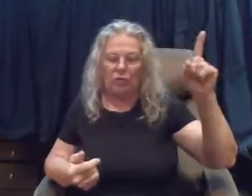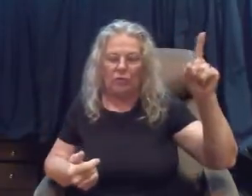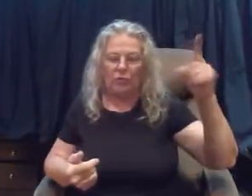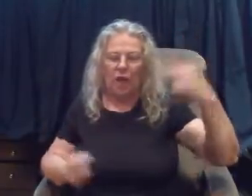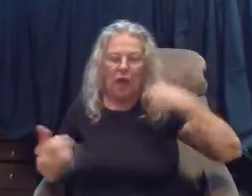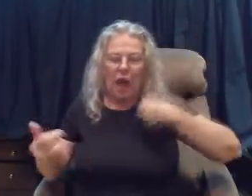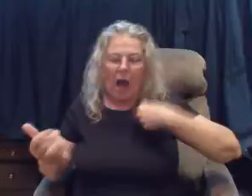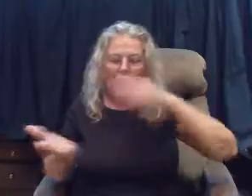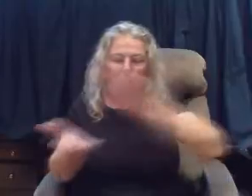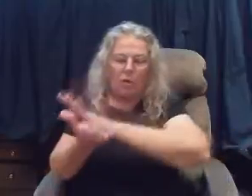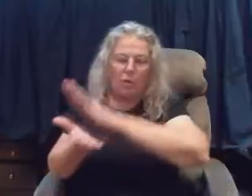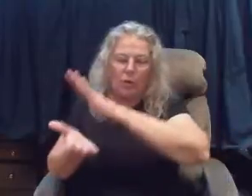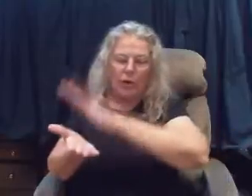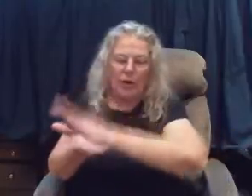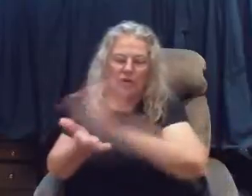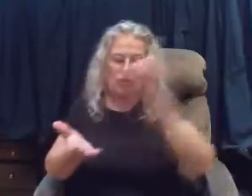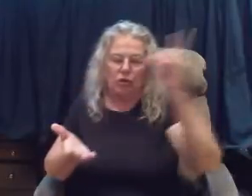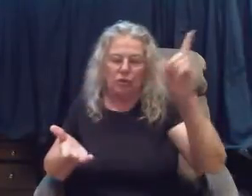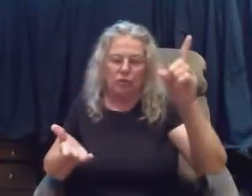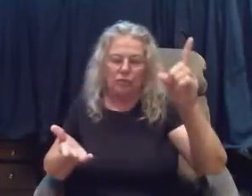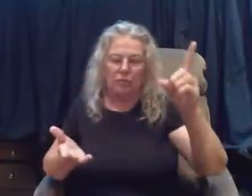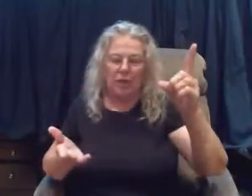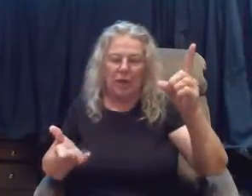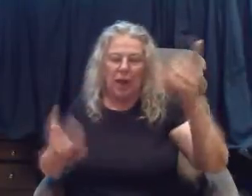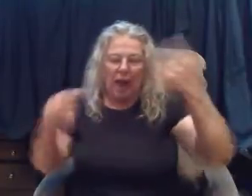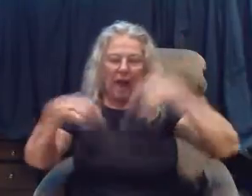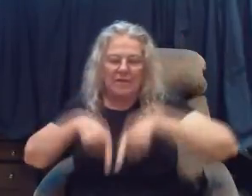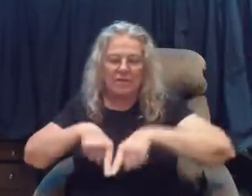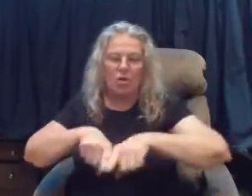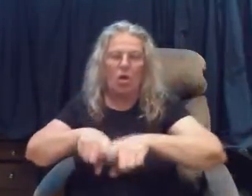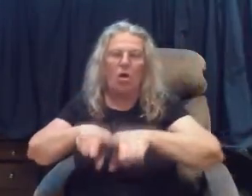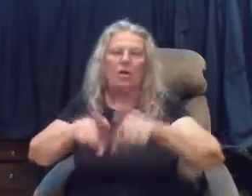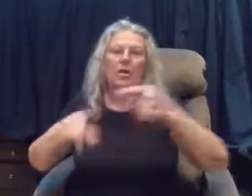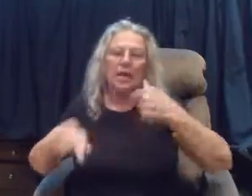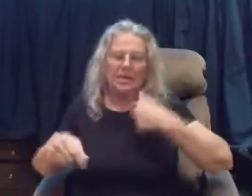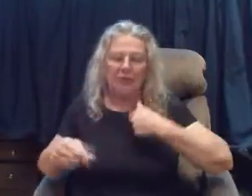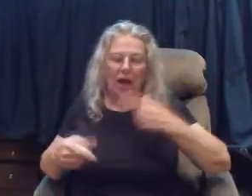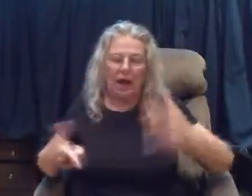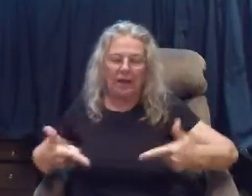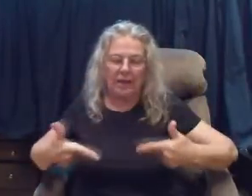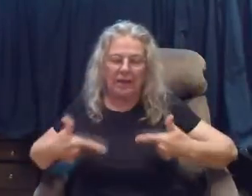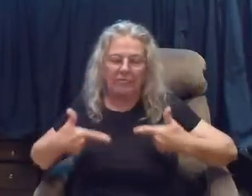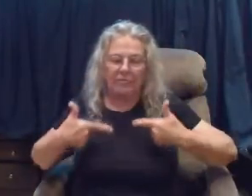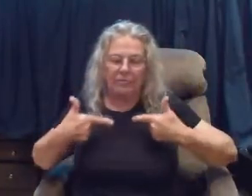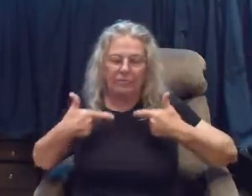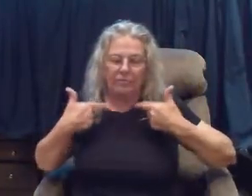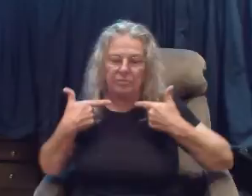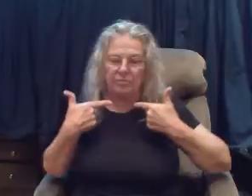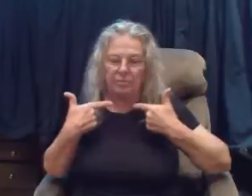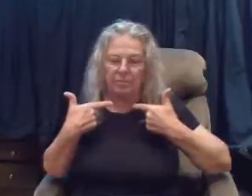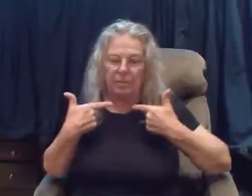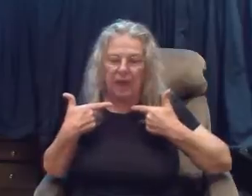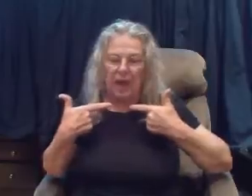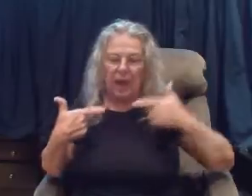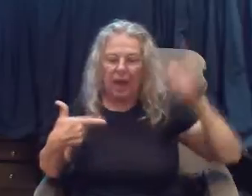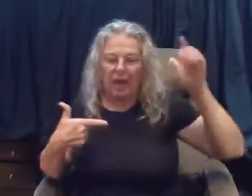i will praise you as long as i live and